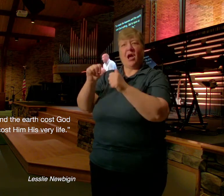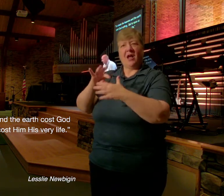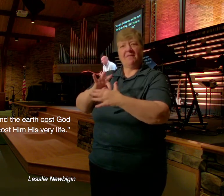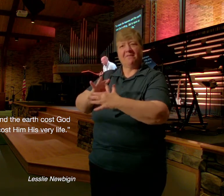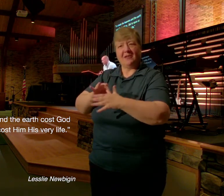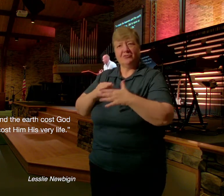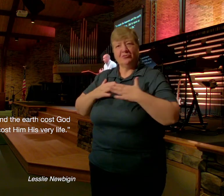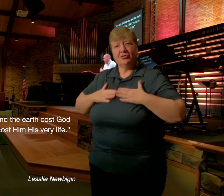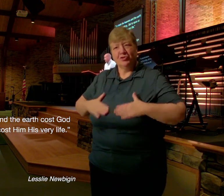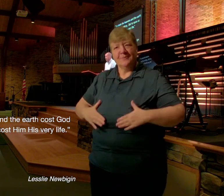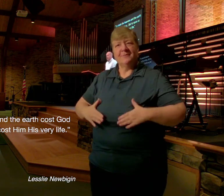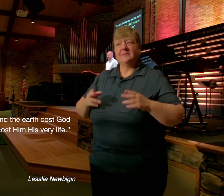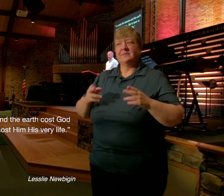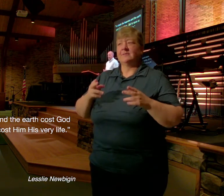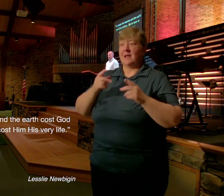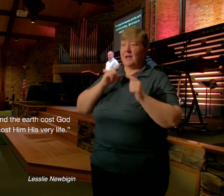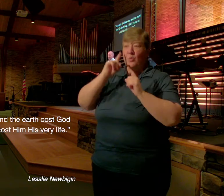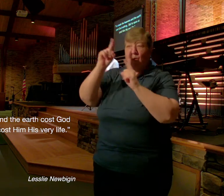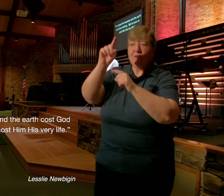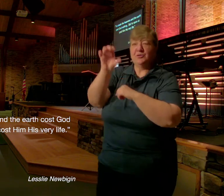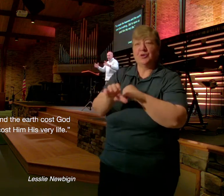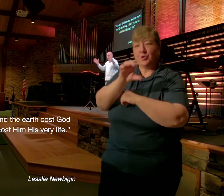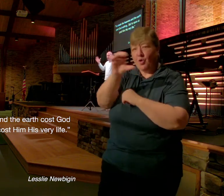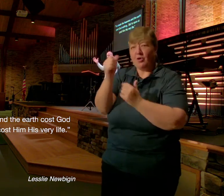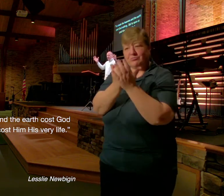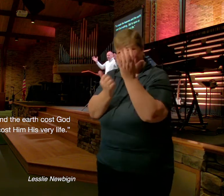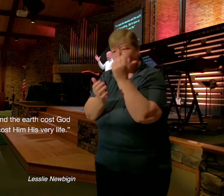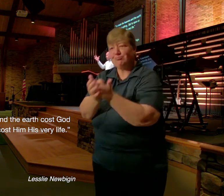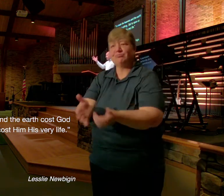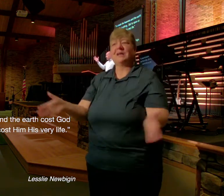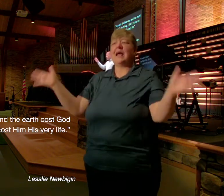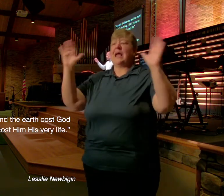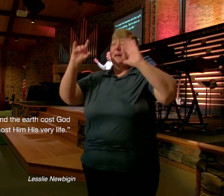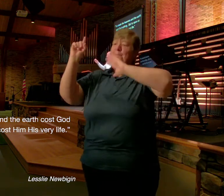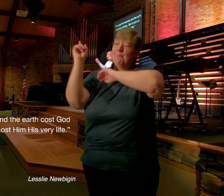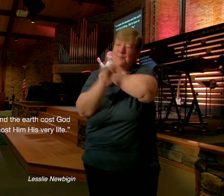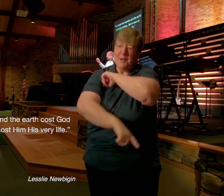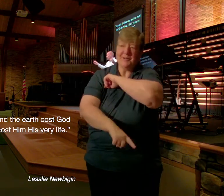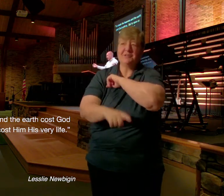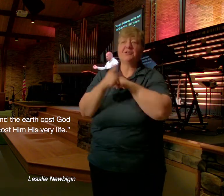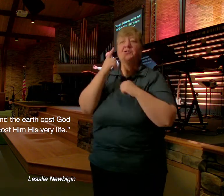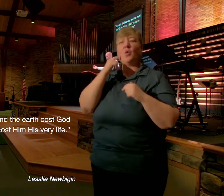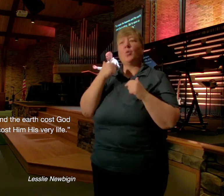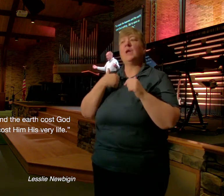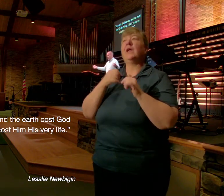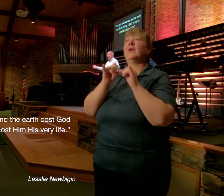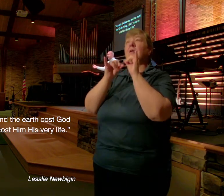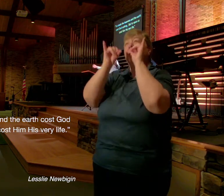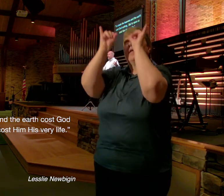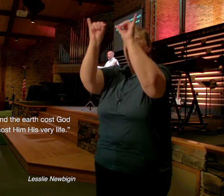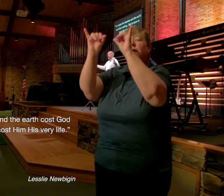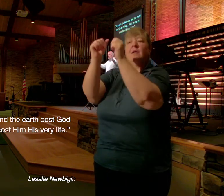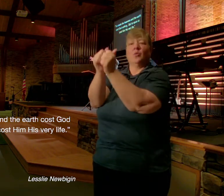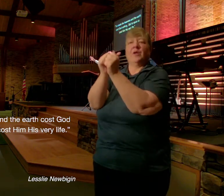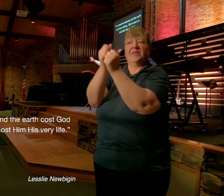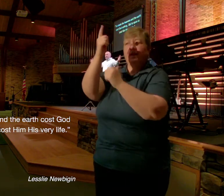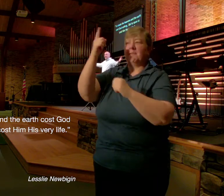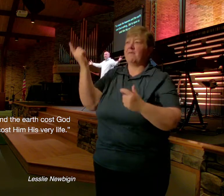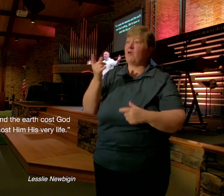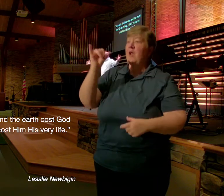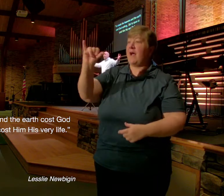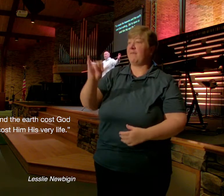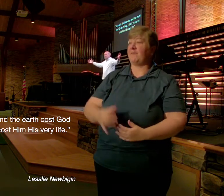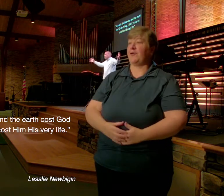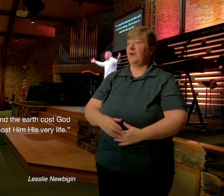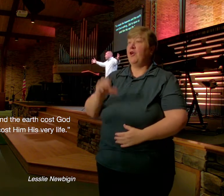be Punished For him So that We could Be with Him Forever The cross Says